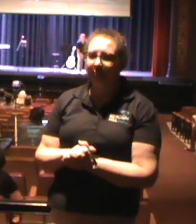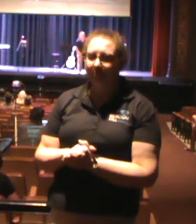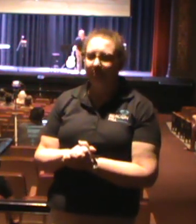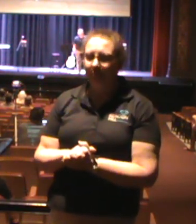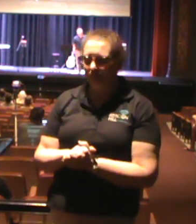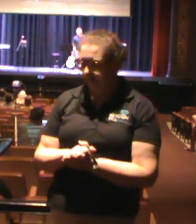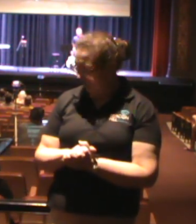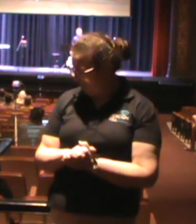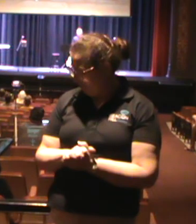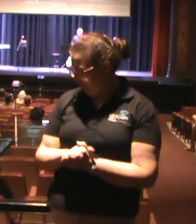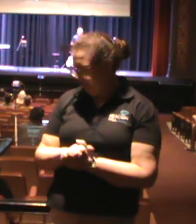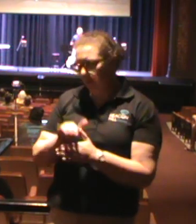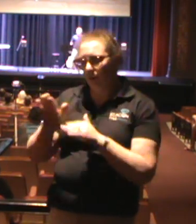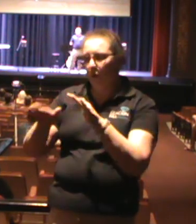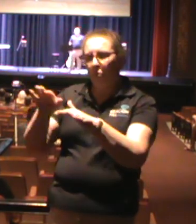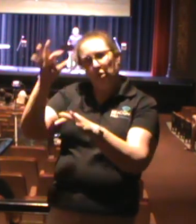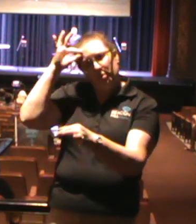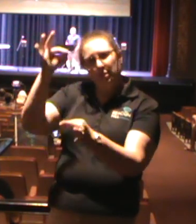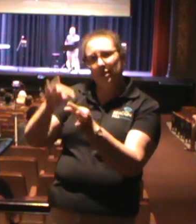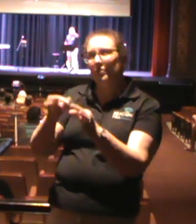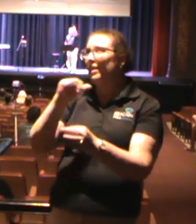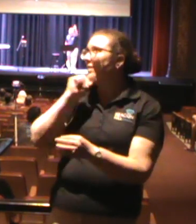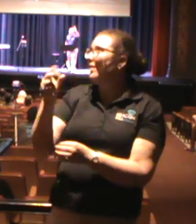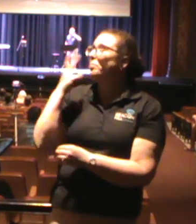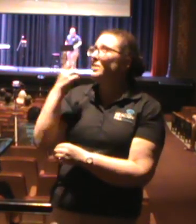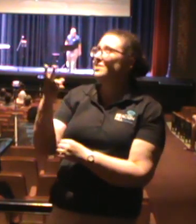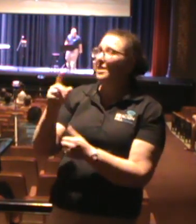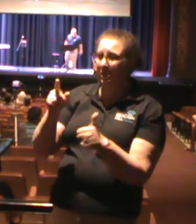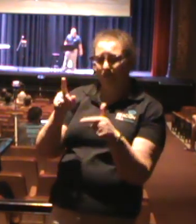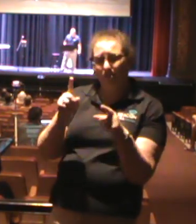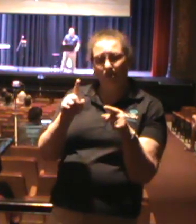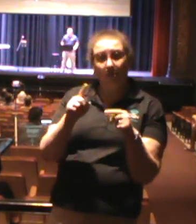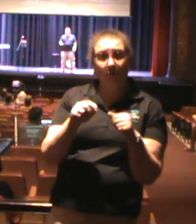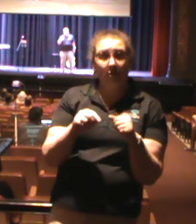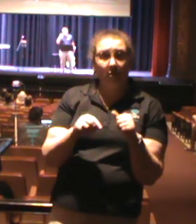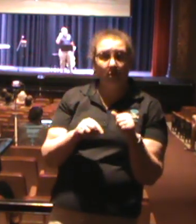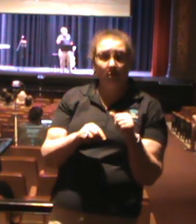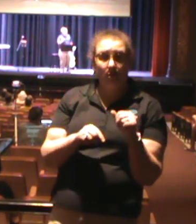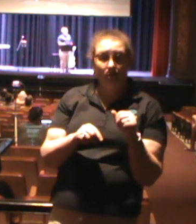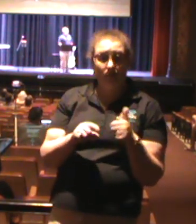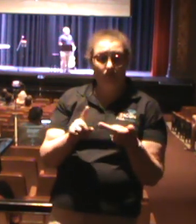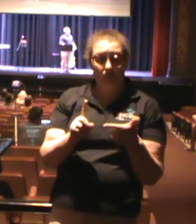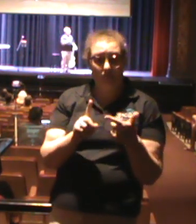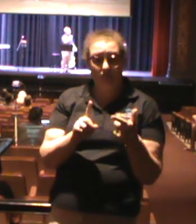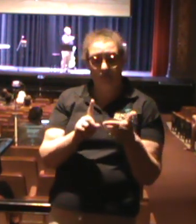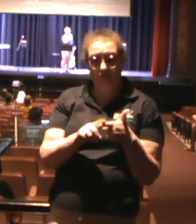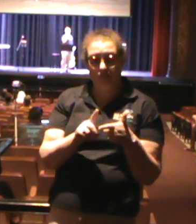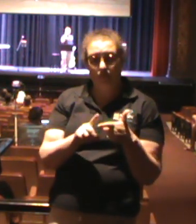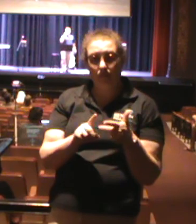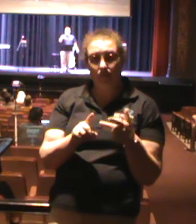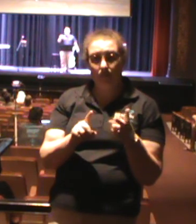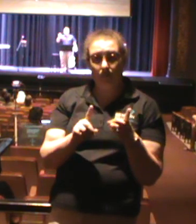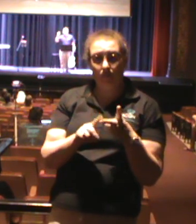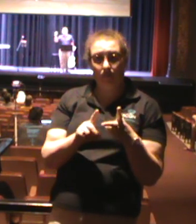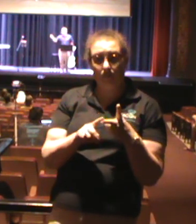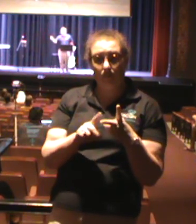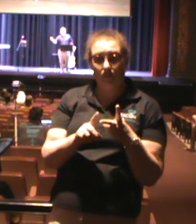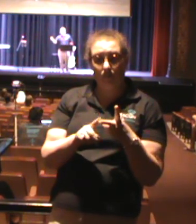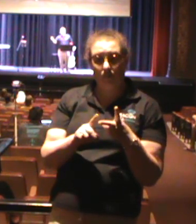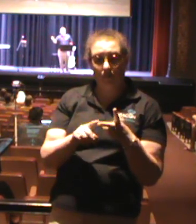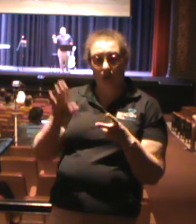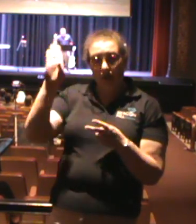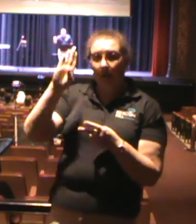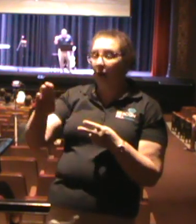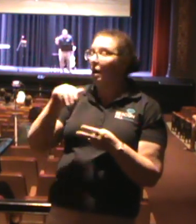And what I want to say, secondly, to take home with you, is that God is never without a